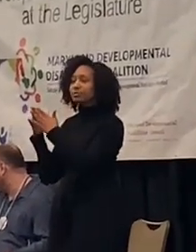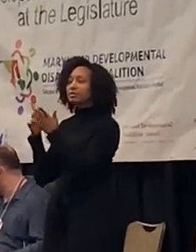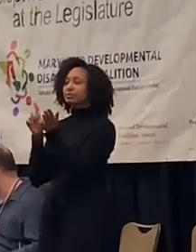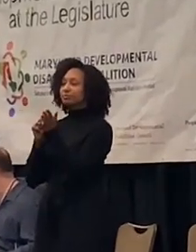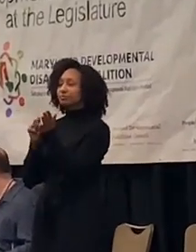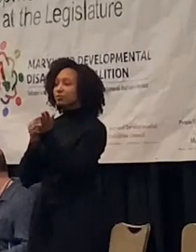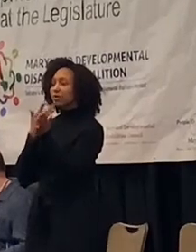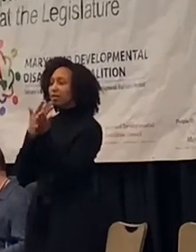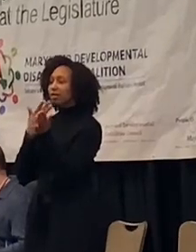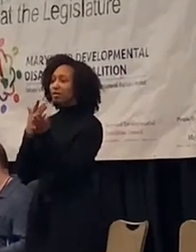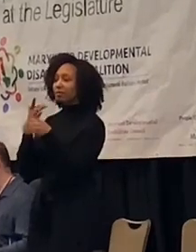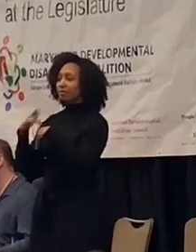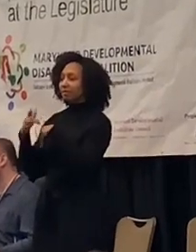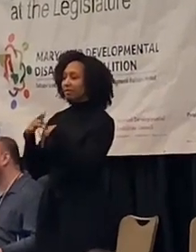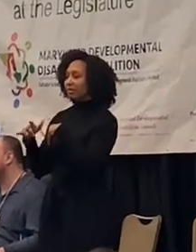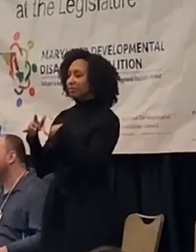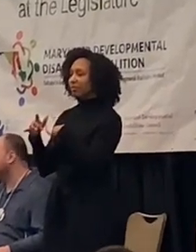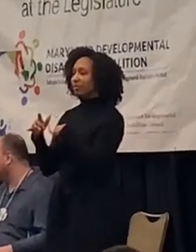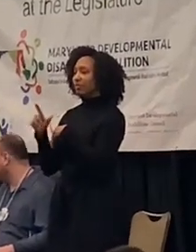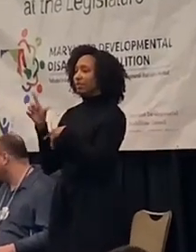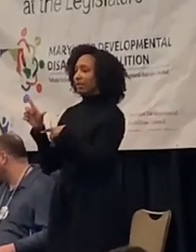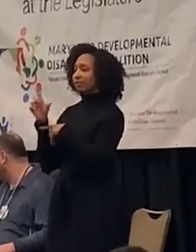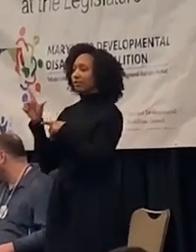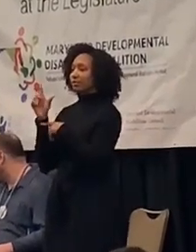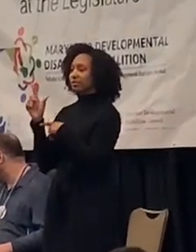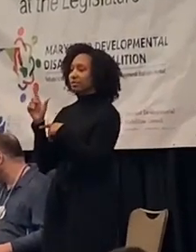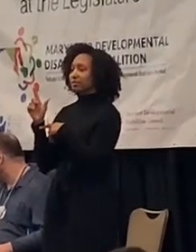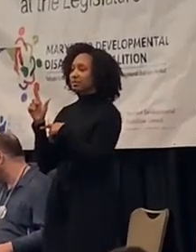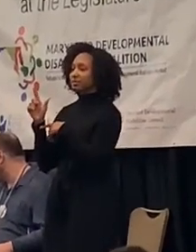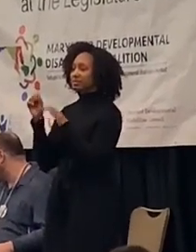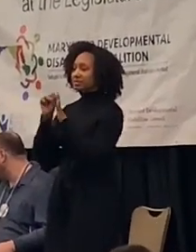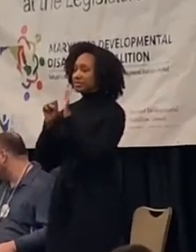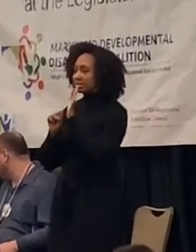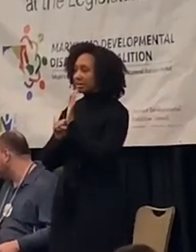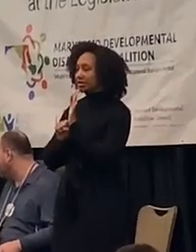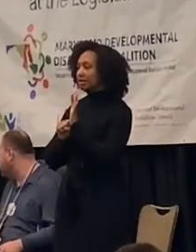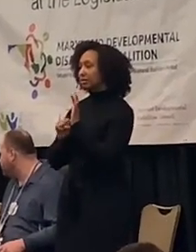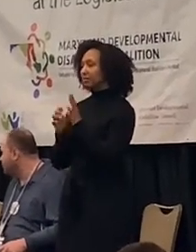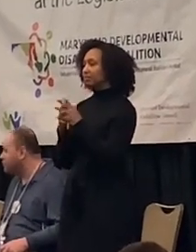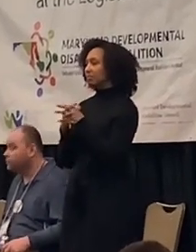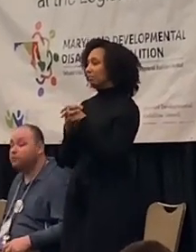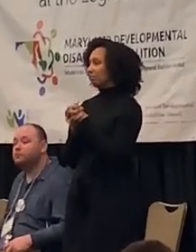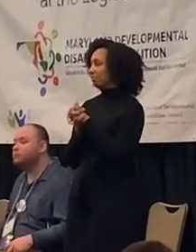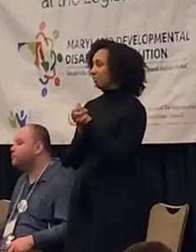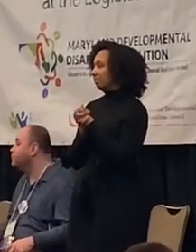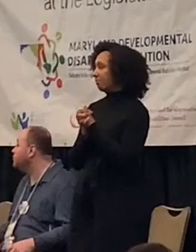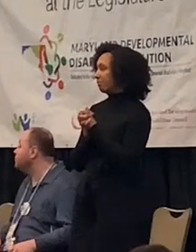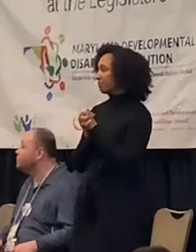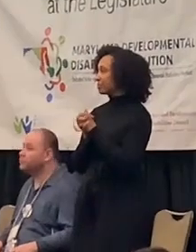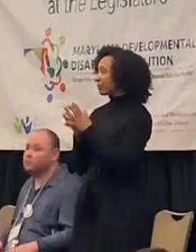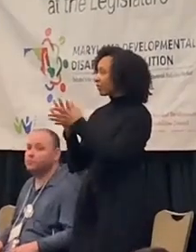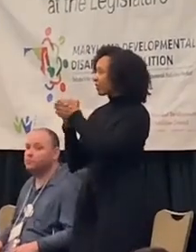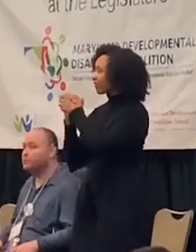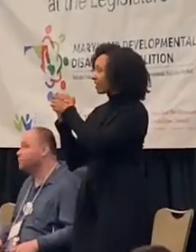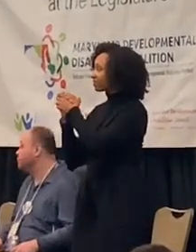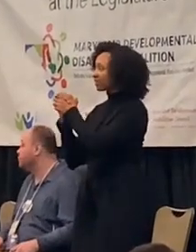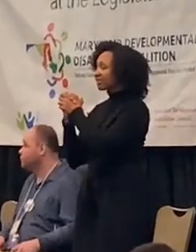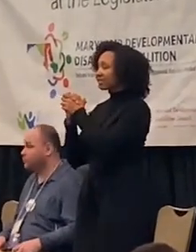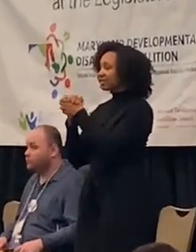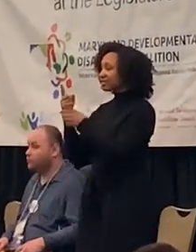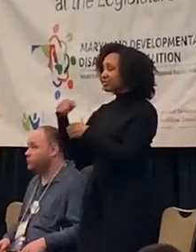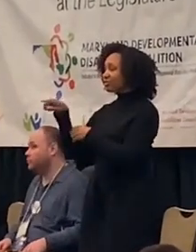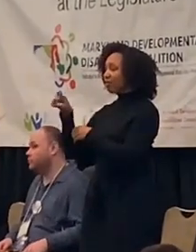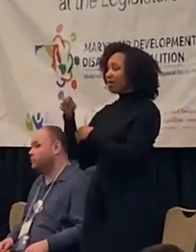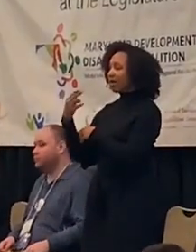at libraries around the state so congratulations to our high school